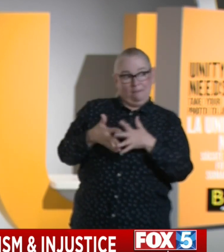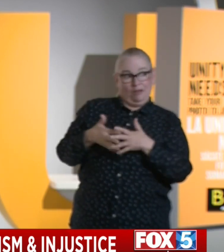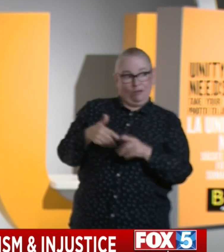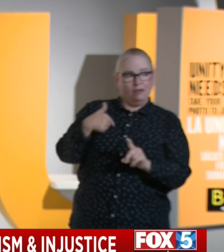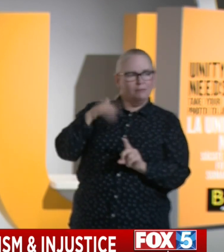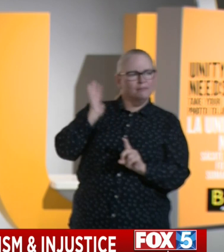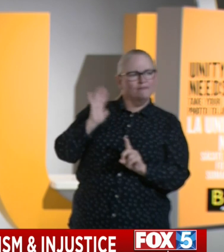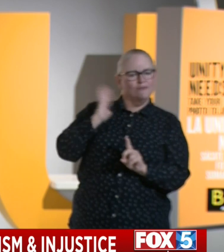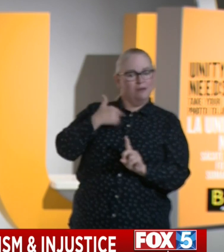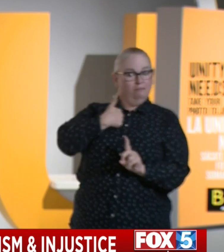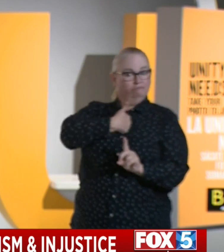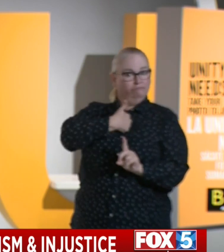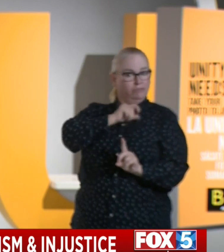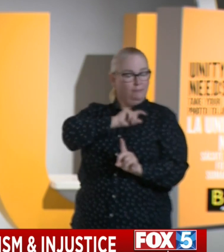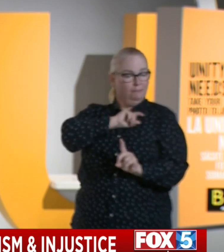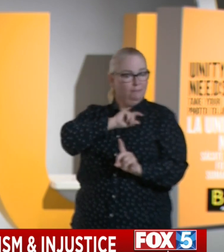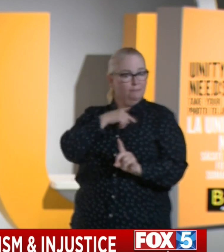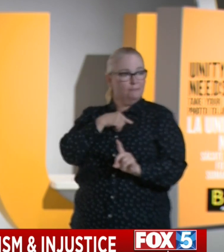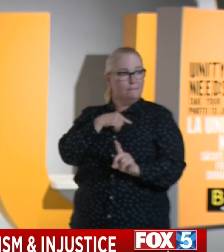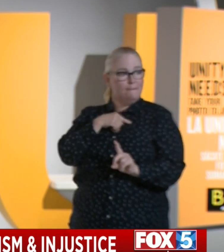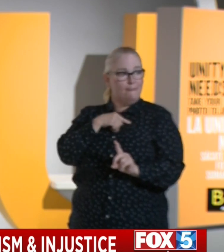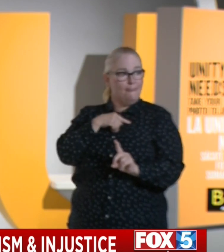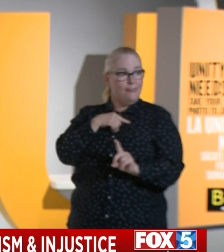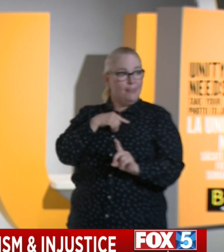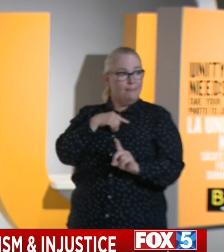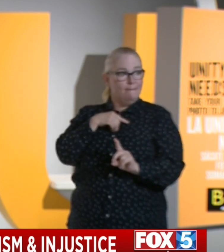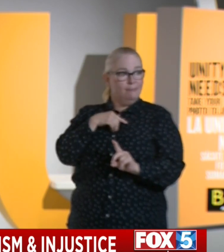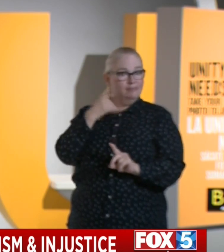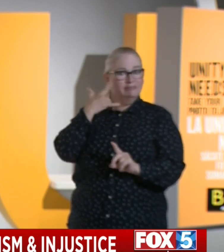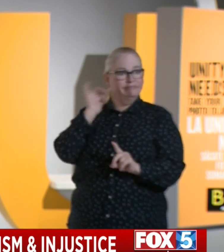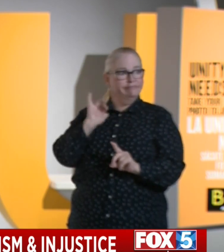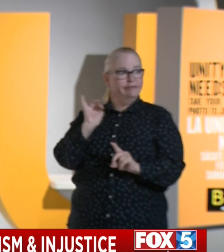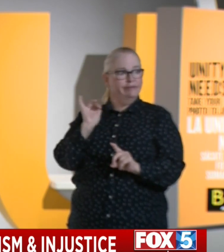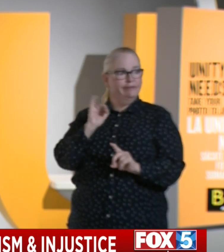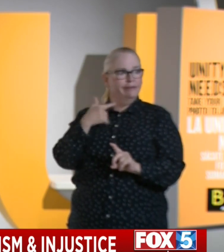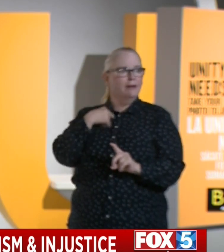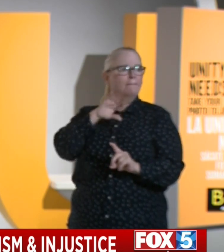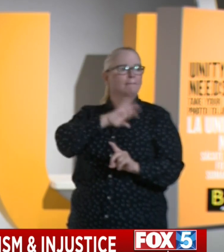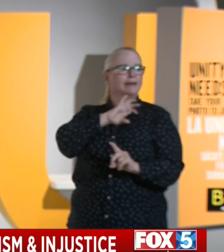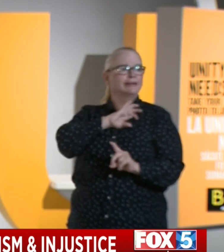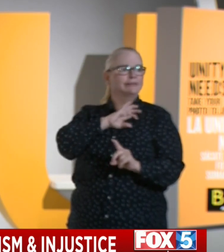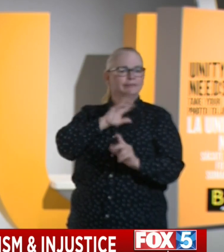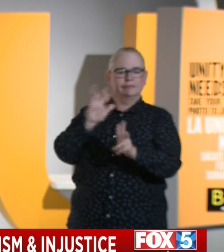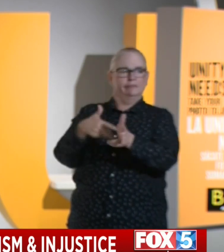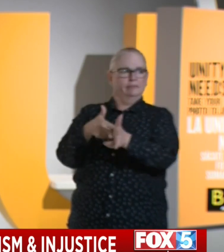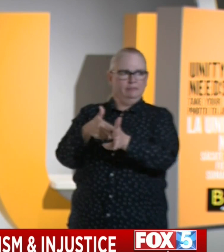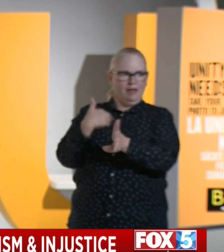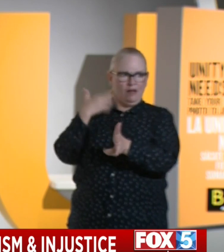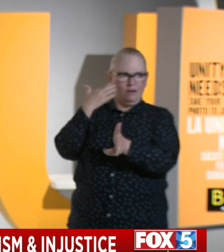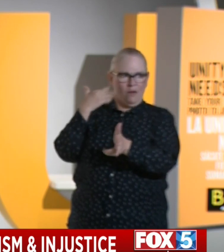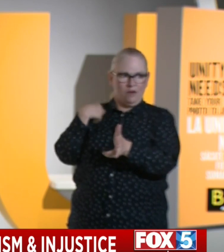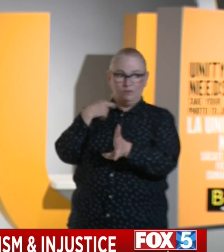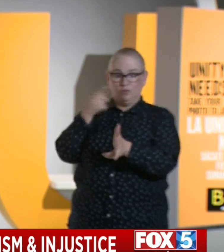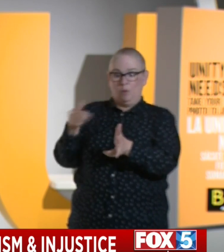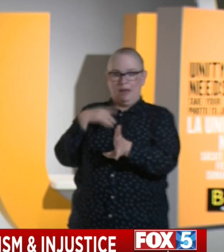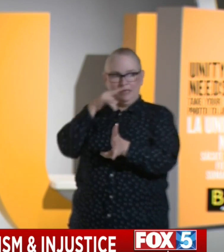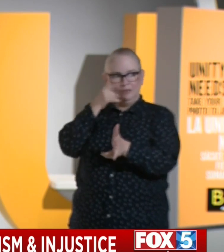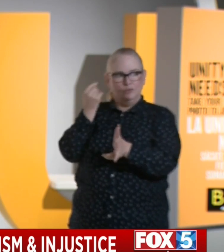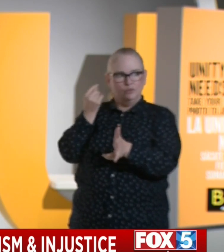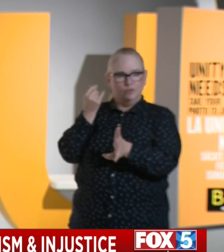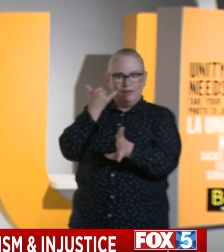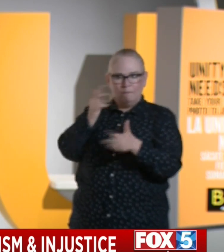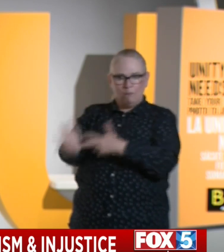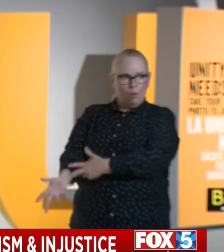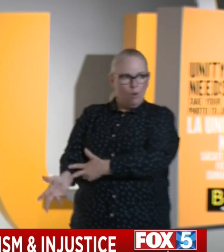to see a police car behind you. Know what it's like when I have three kids to have to tell all three of my kids what to do when stopped by the police,